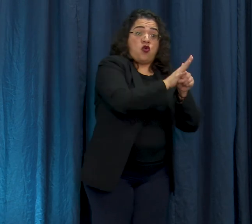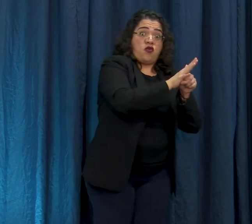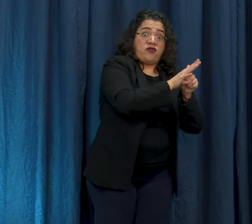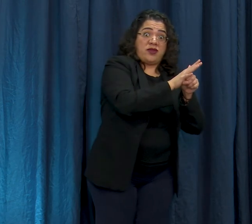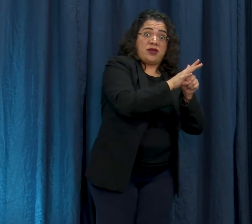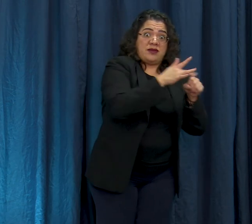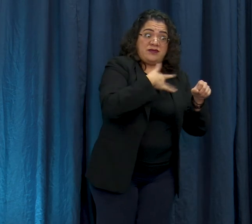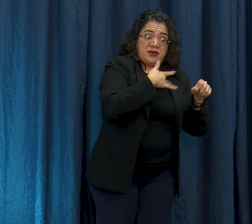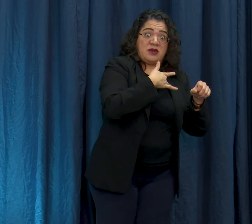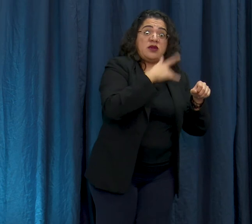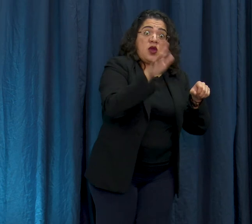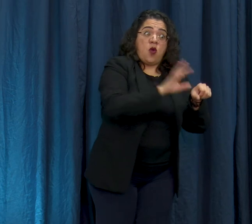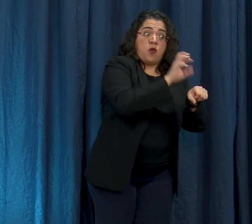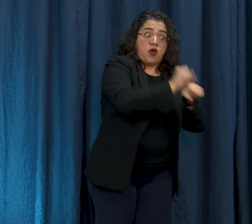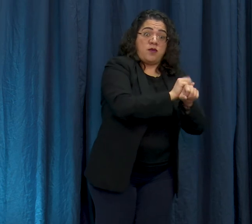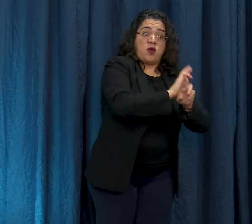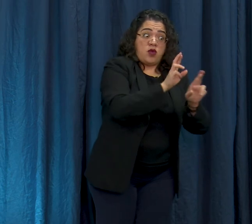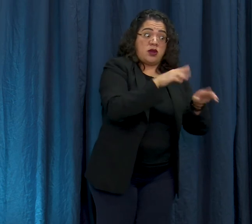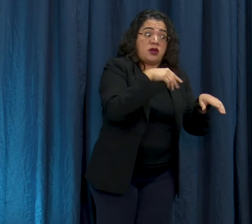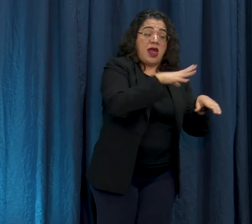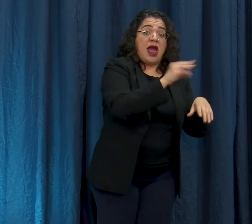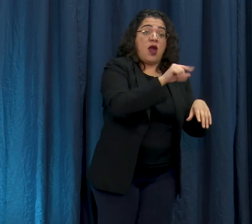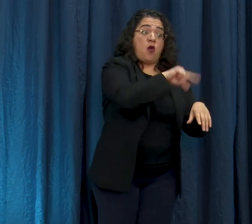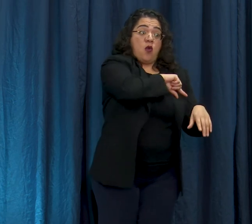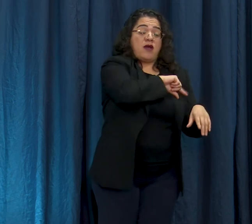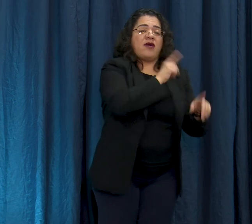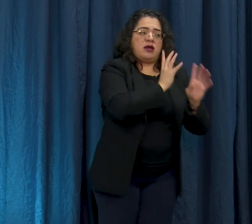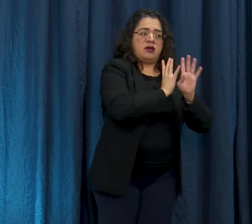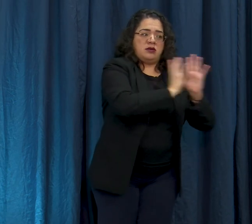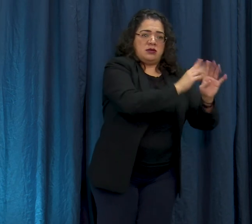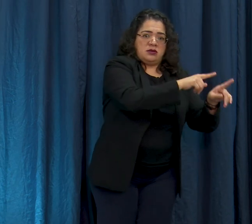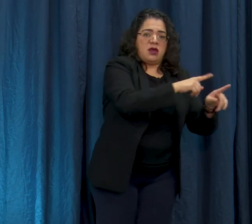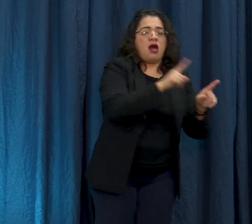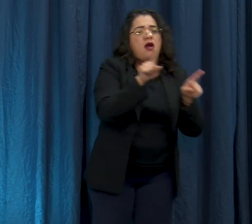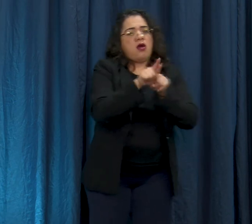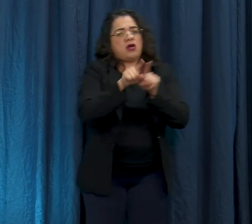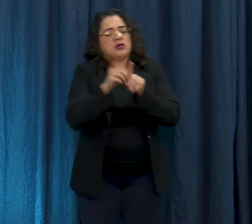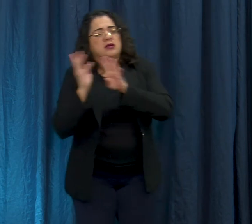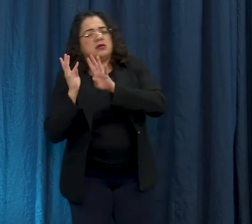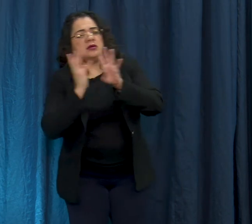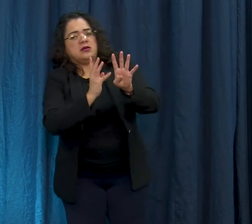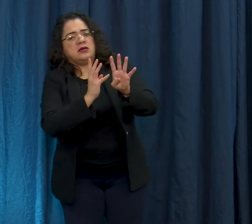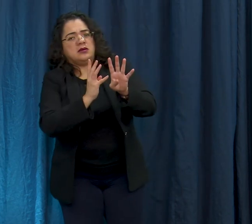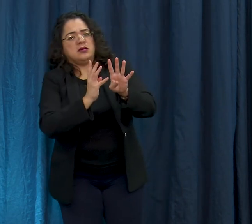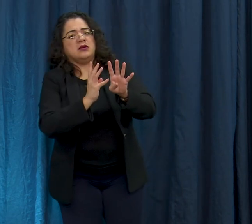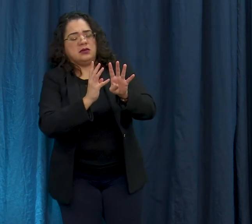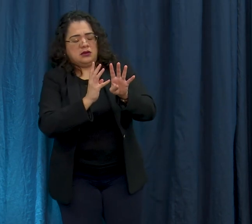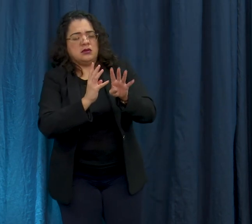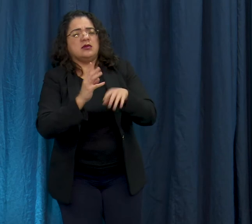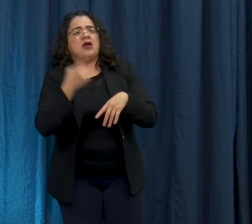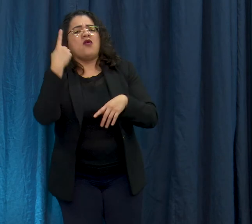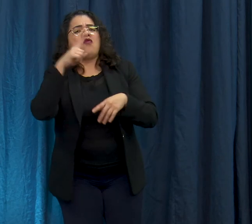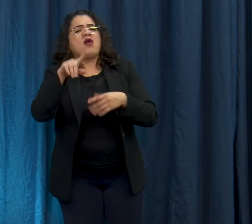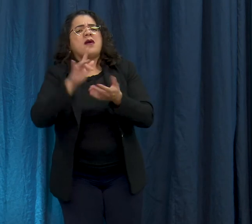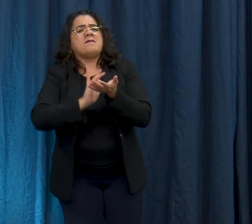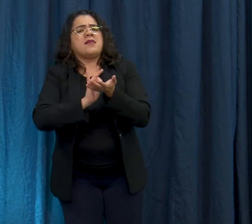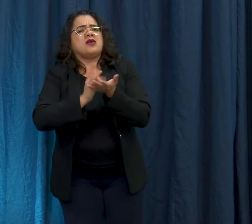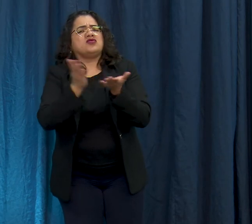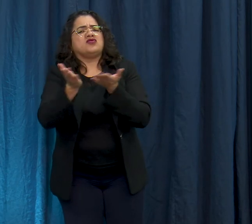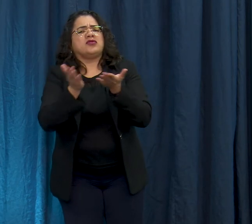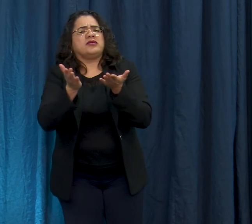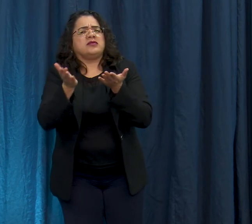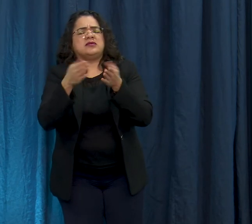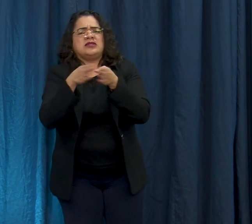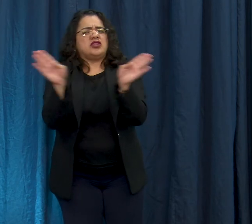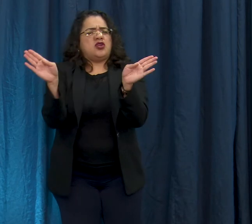hizo su cita y si es que califica para hacer esa prueba también a lado ahí mismo van a ver servicios donde les